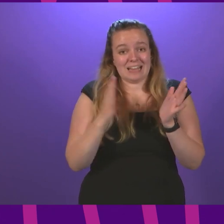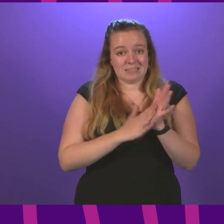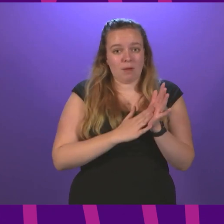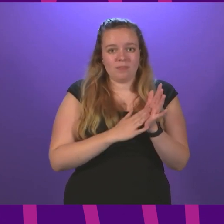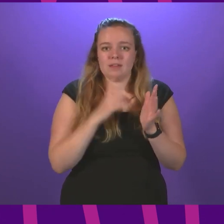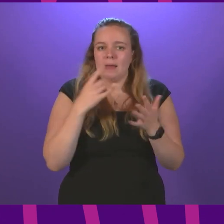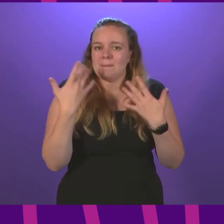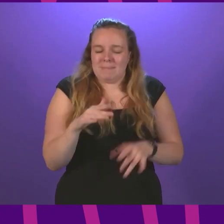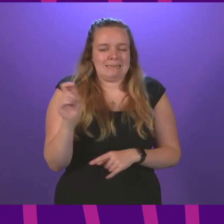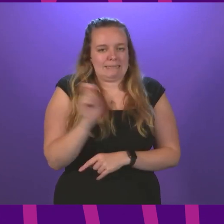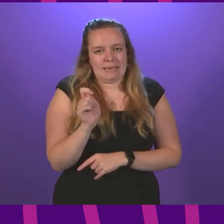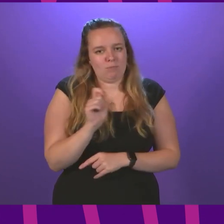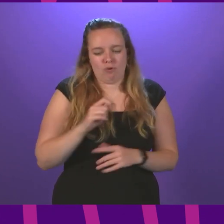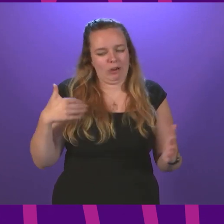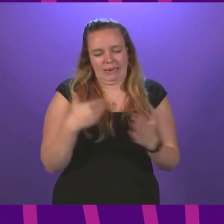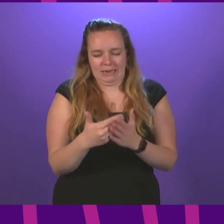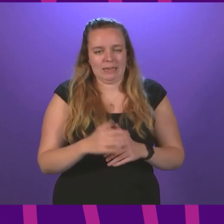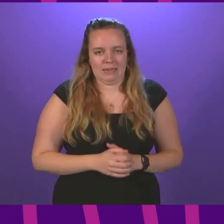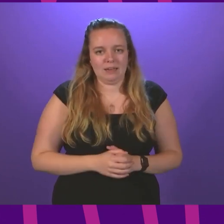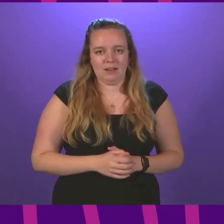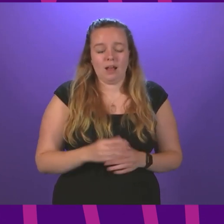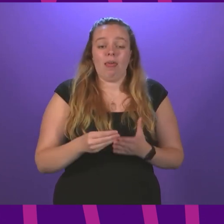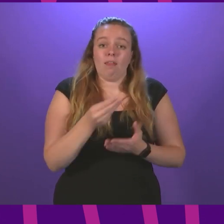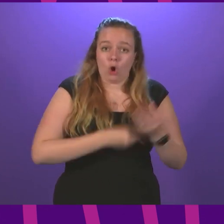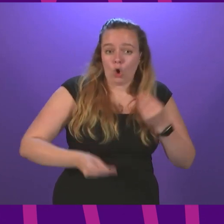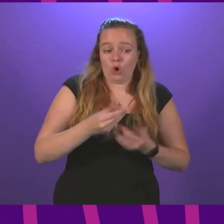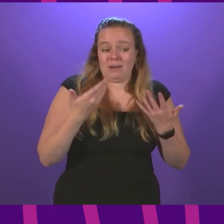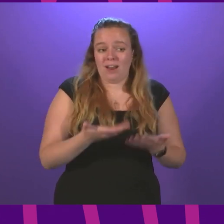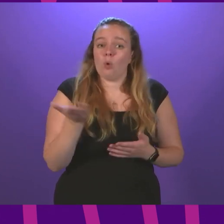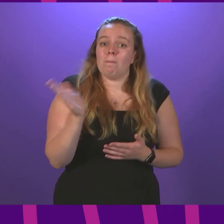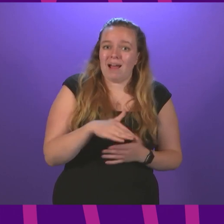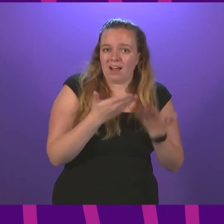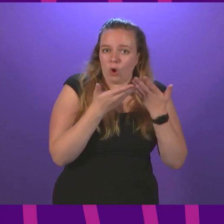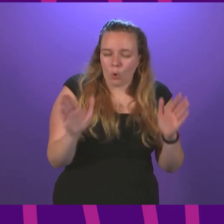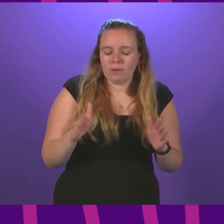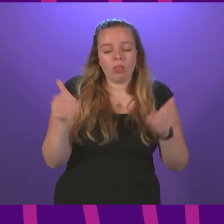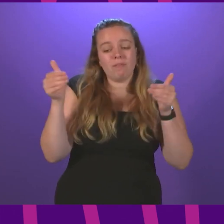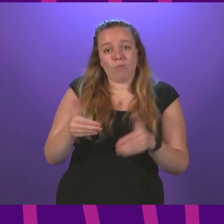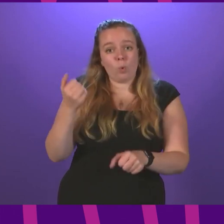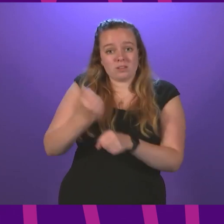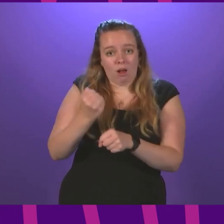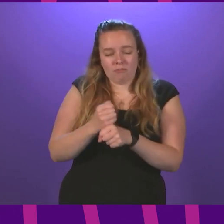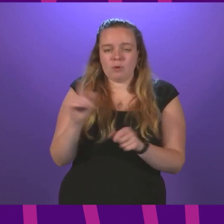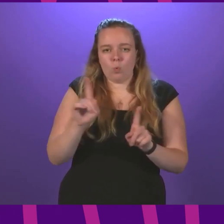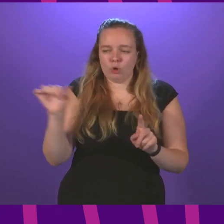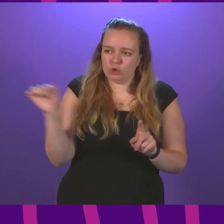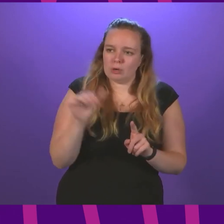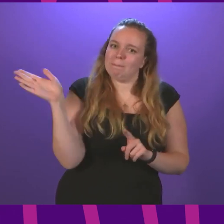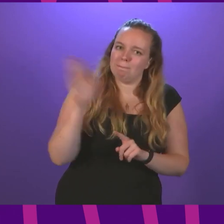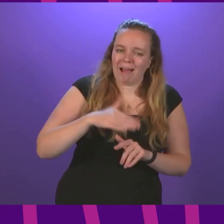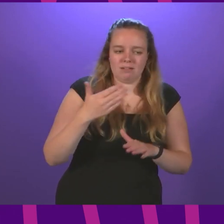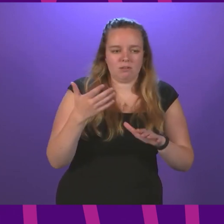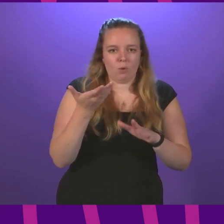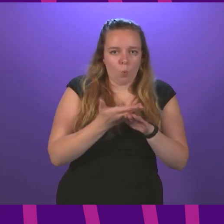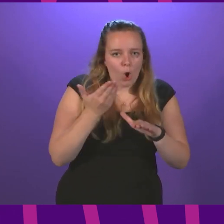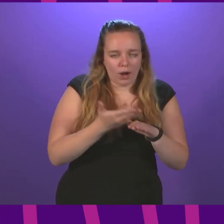has always been a temporary measure. As the economy reawakens, the focus for any government should be to get the country back to work.